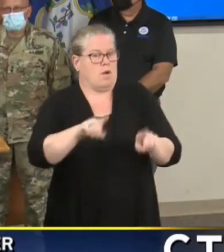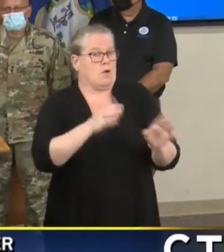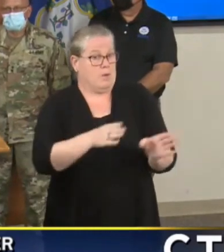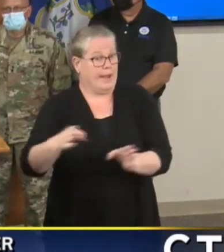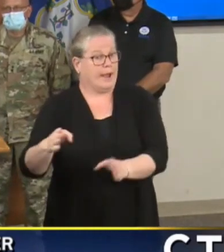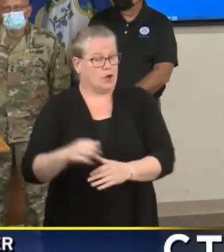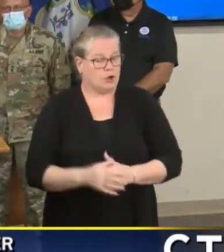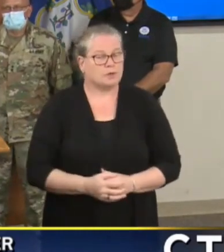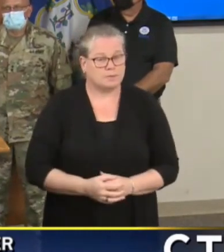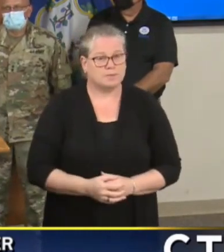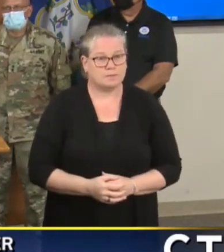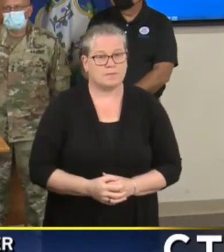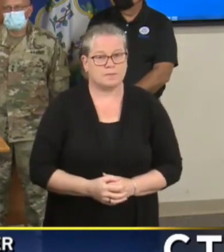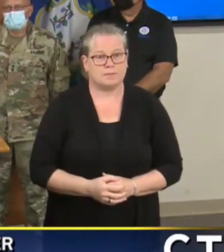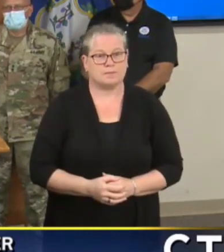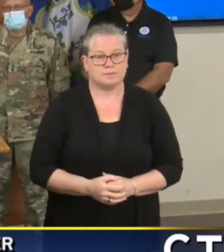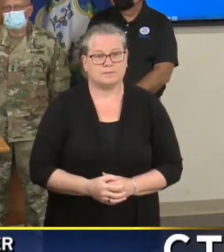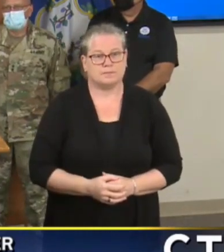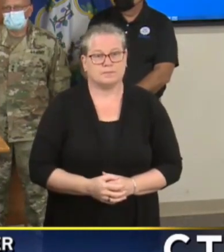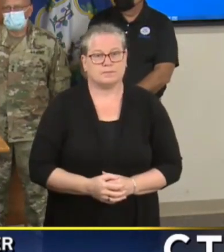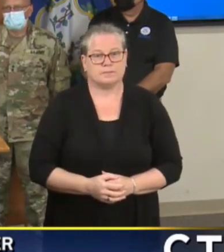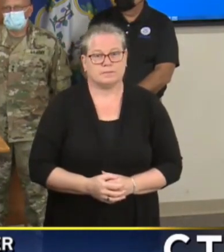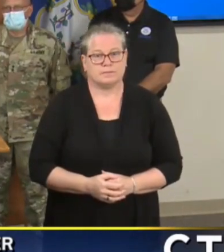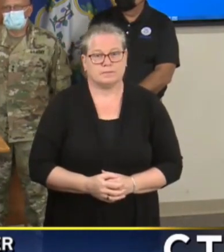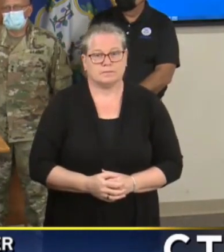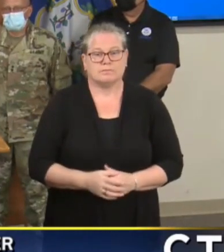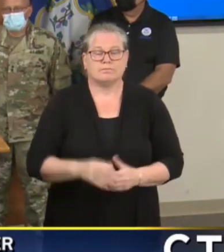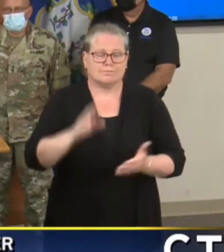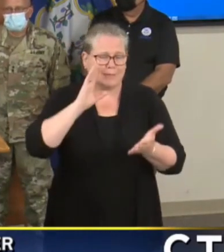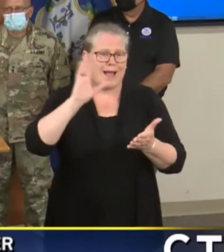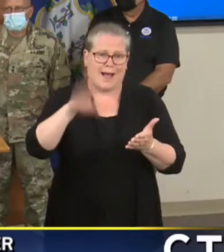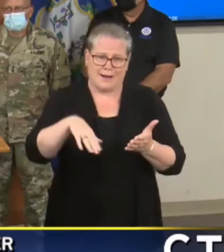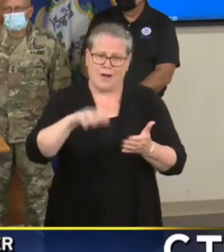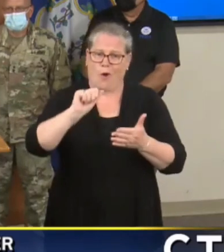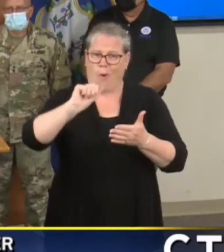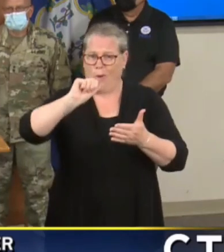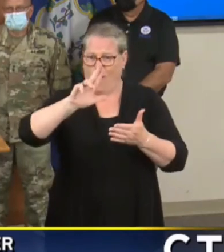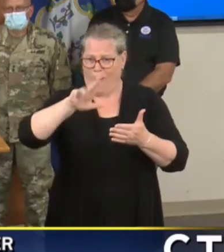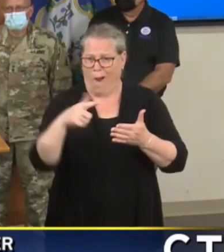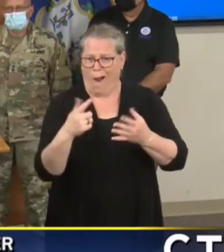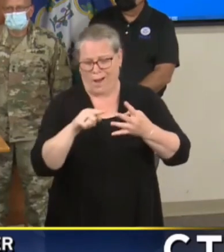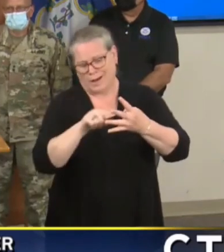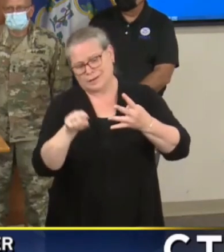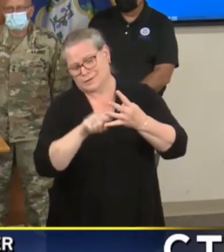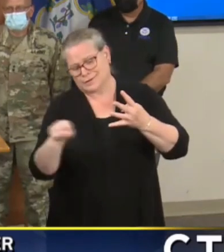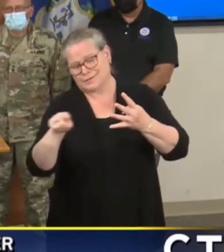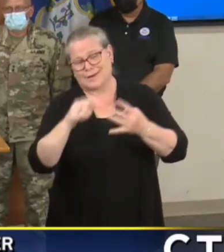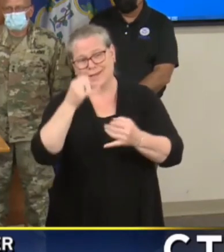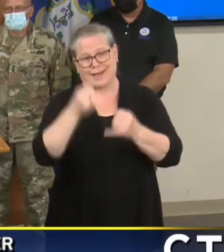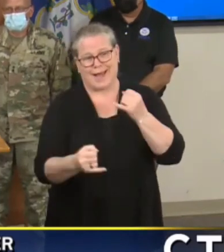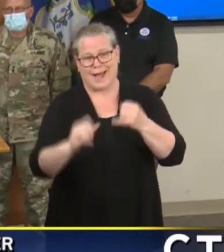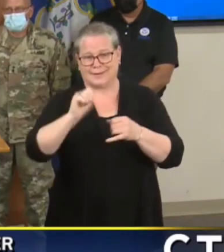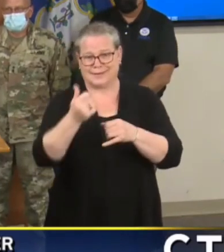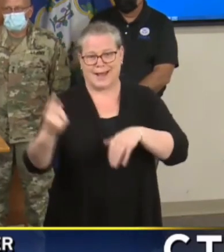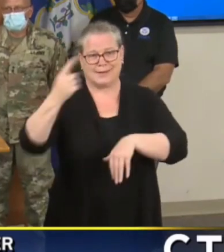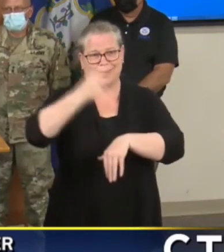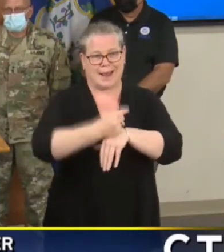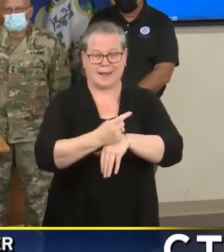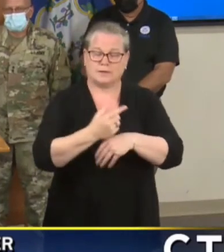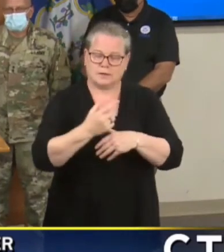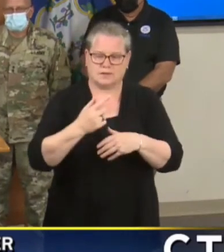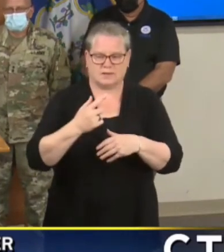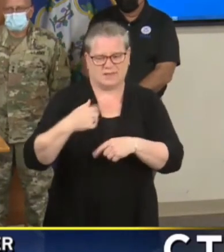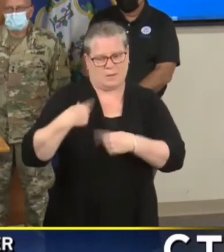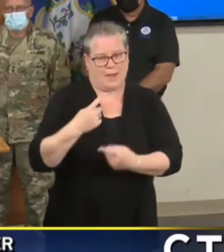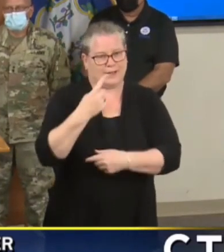With that let me just say I know this is the last 10 days of August and you're all looking forward to a little bit of relaxation after what's been a pretty tough a